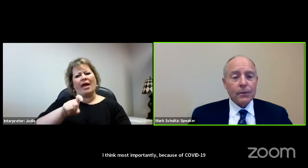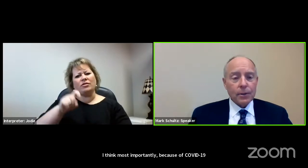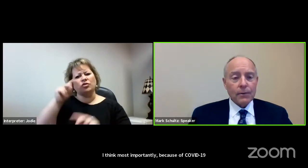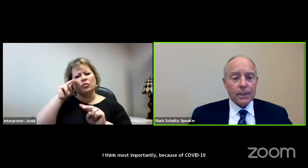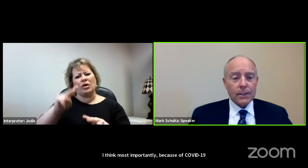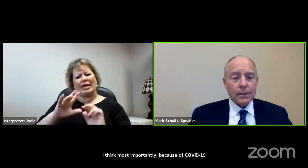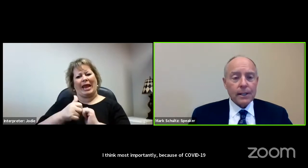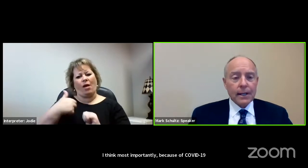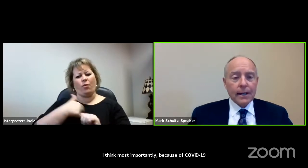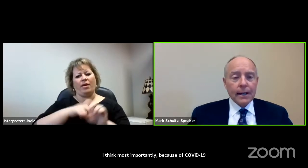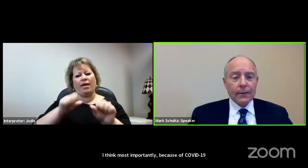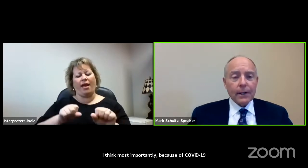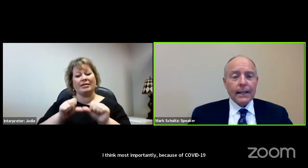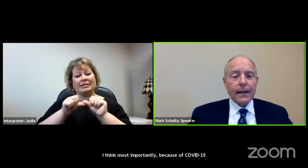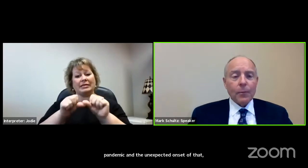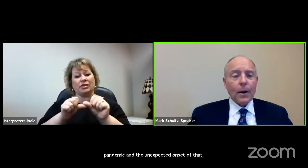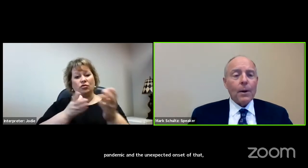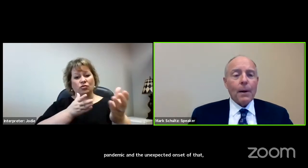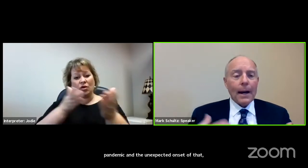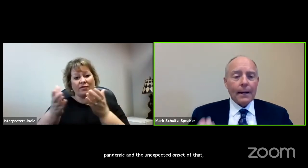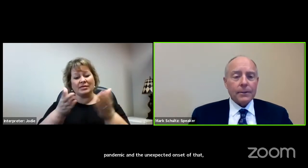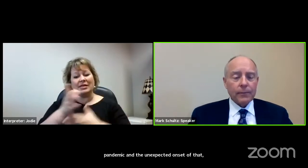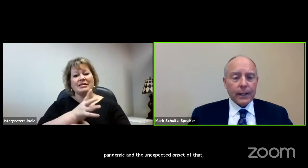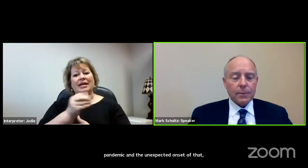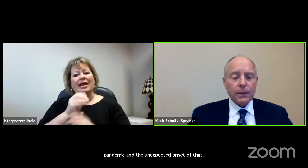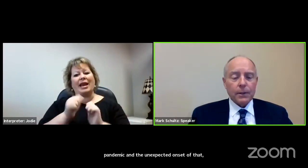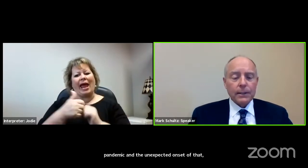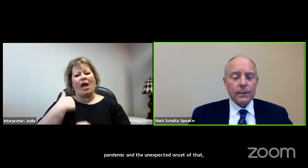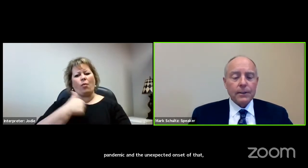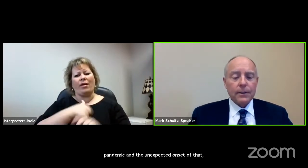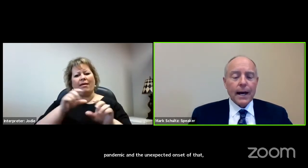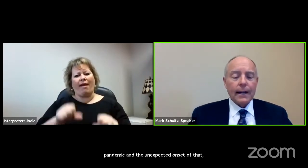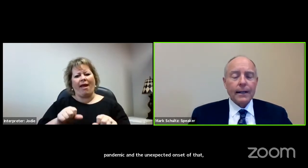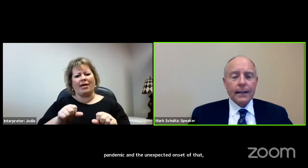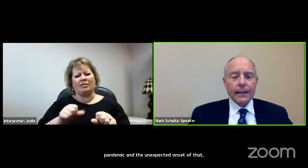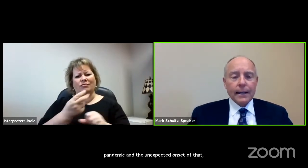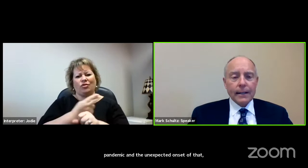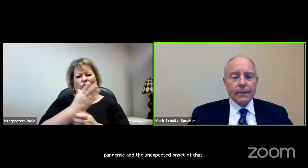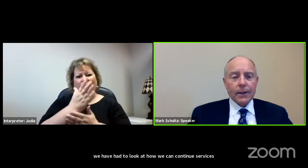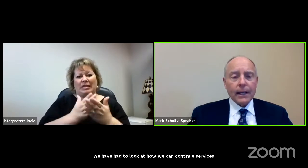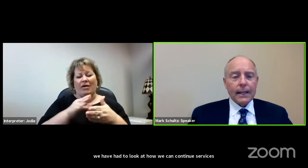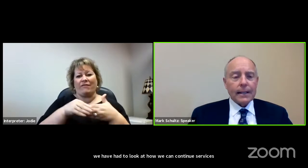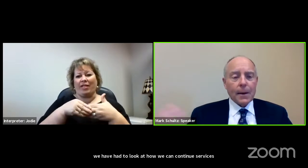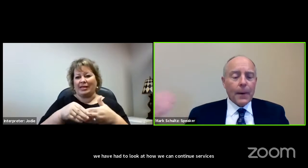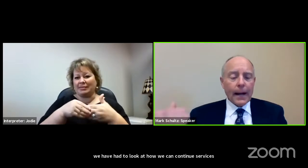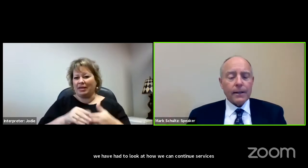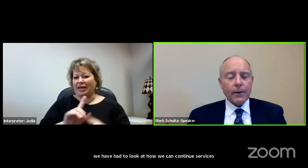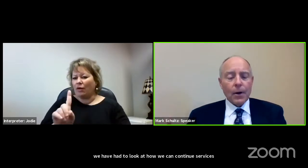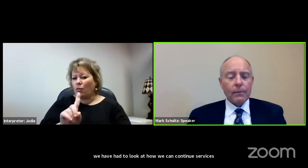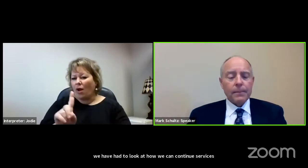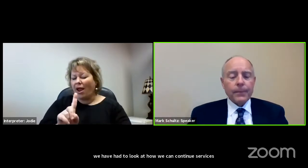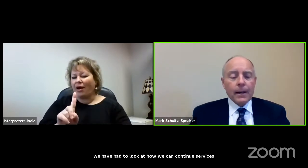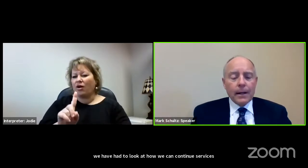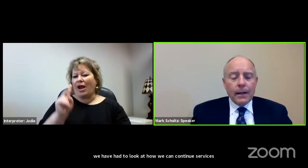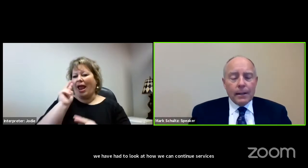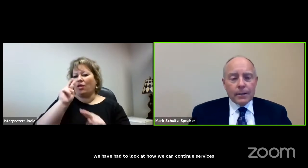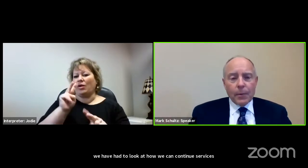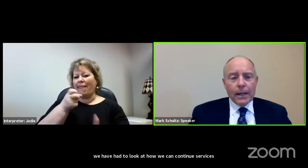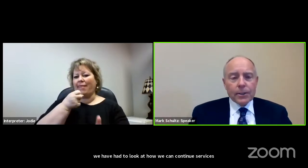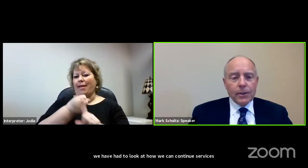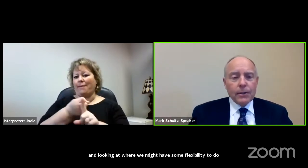continue services and looking at where we might have some flexibility to do that and looking at the impact of COVID.